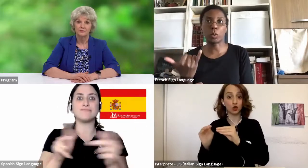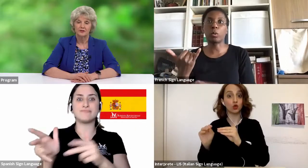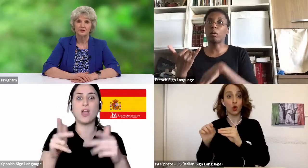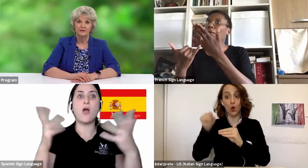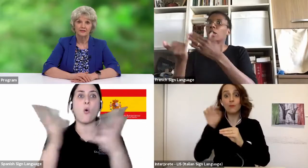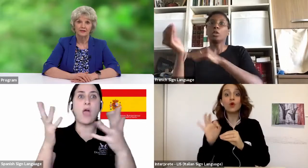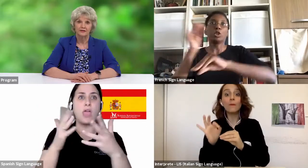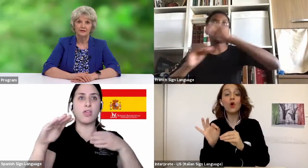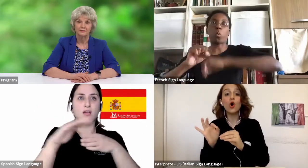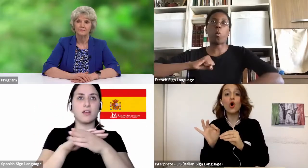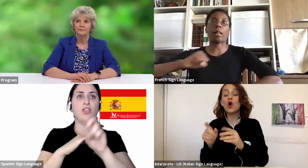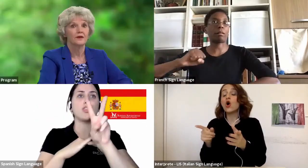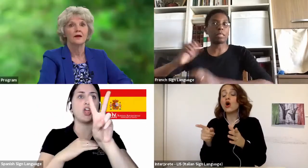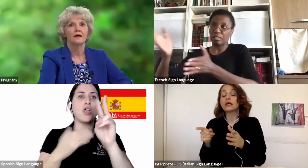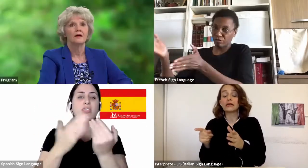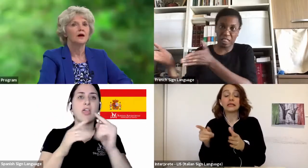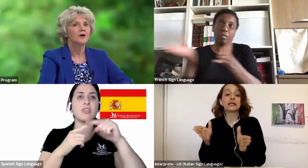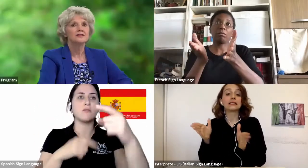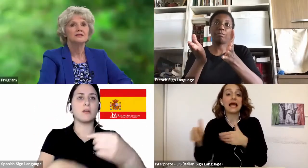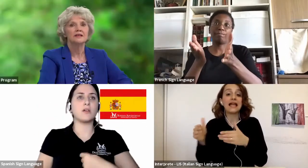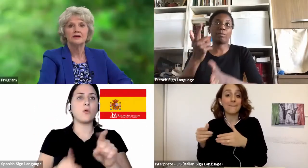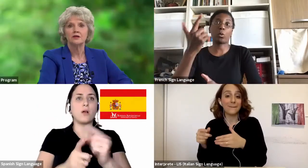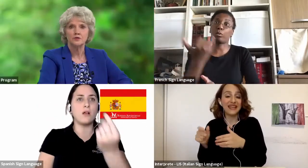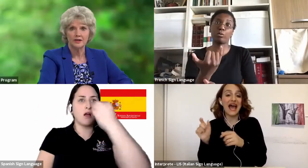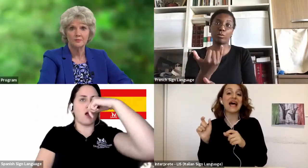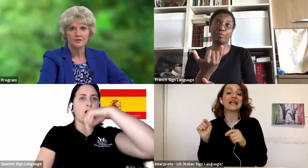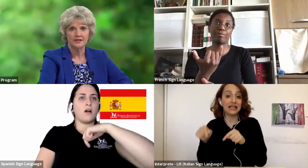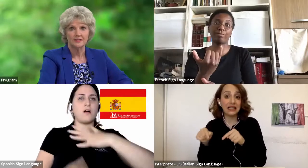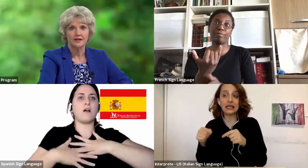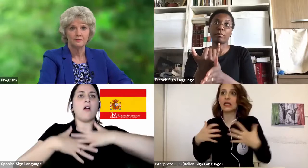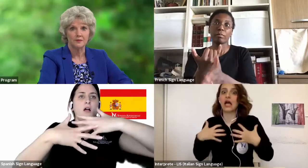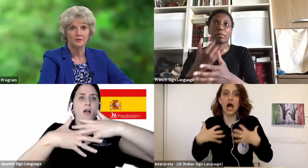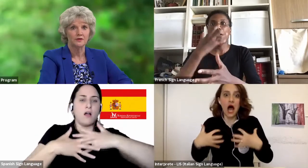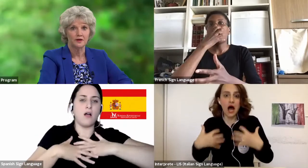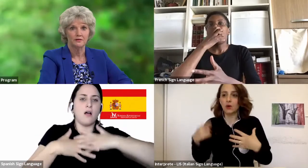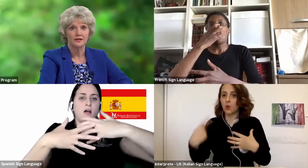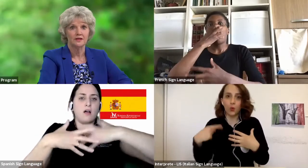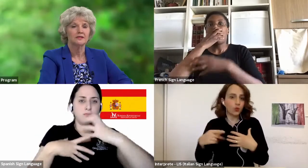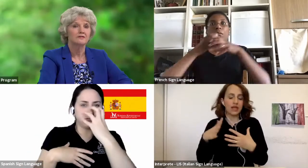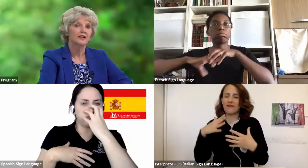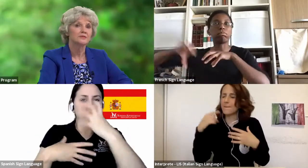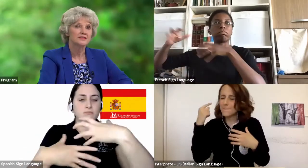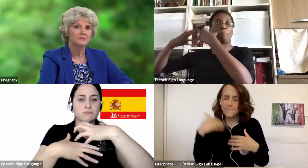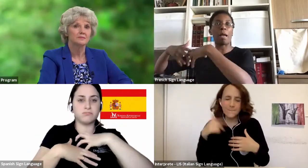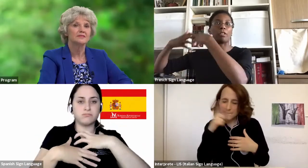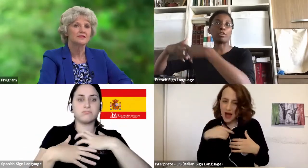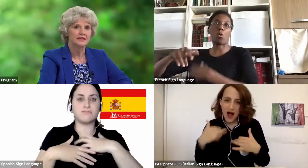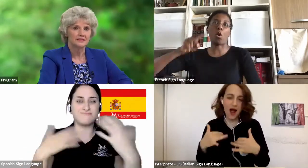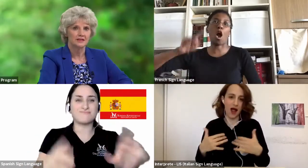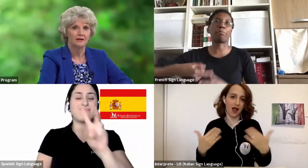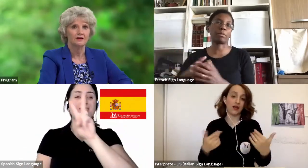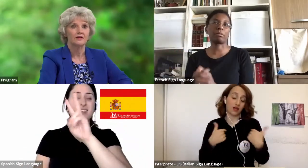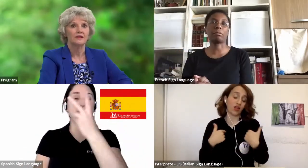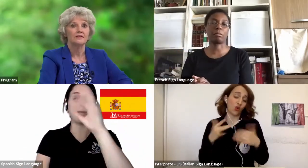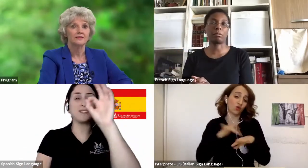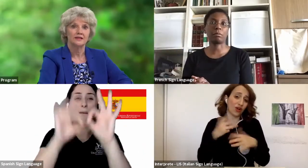he was put on a ventilator. Approximately 20 percent of people with COVID develop symptoms serious